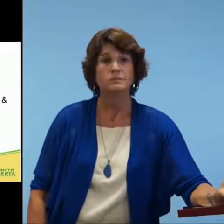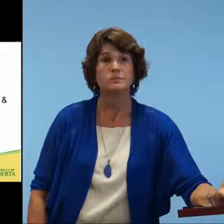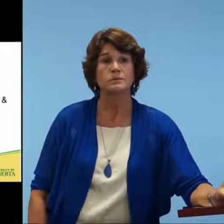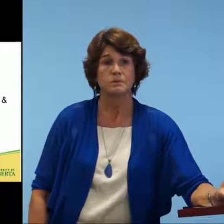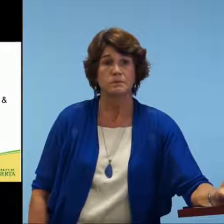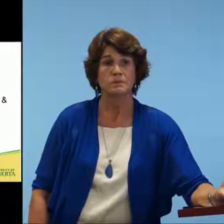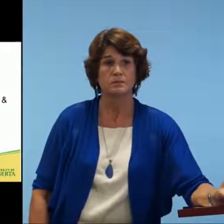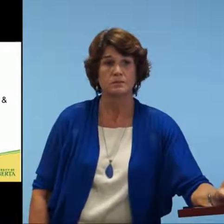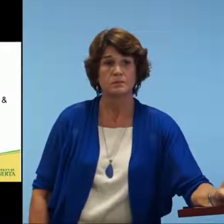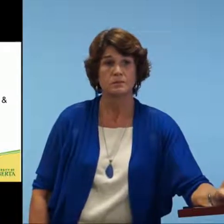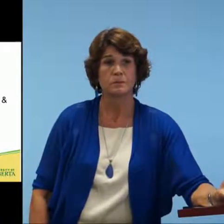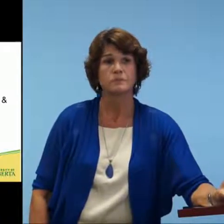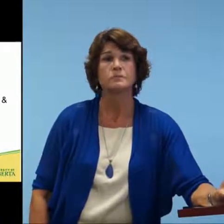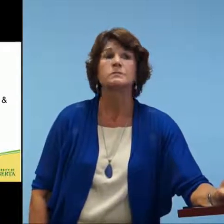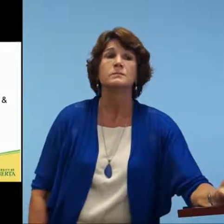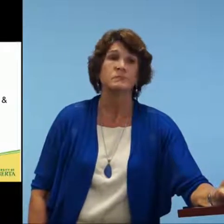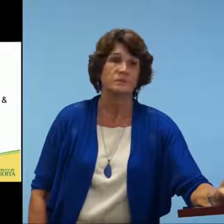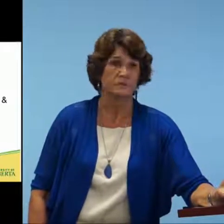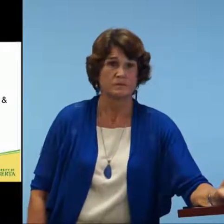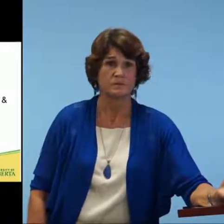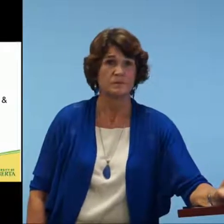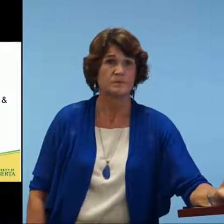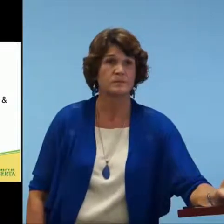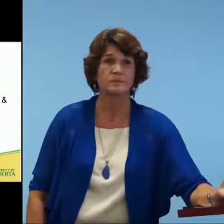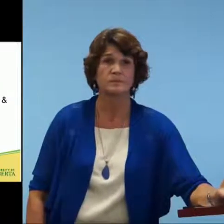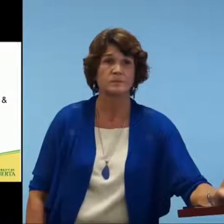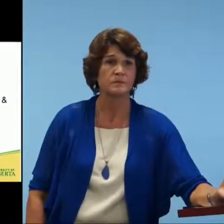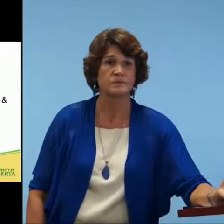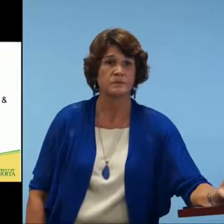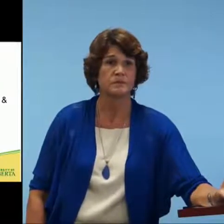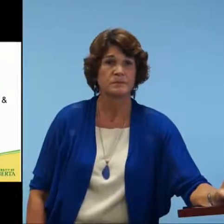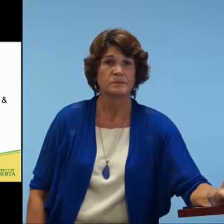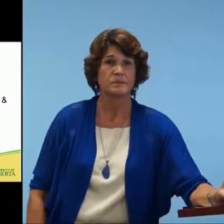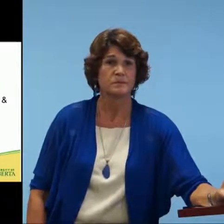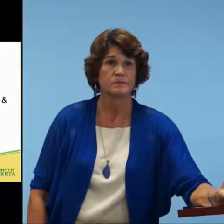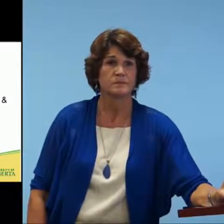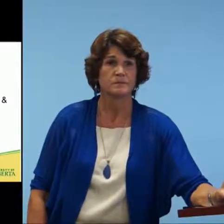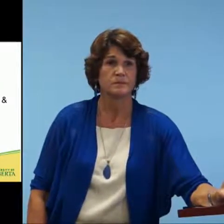you're just waiting for the, the approval process or the?